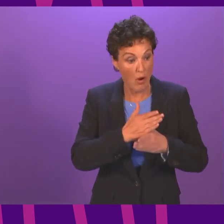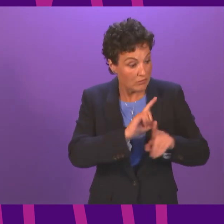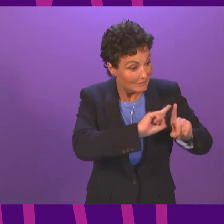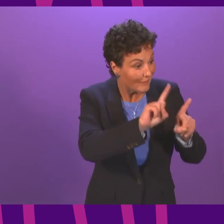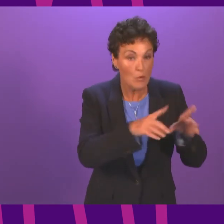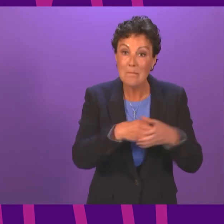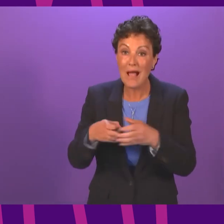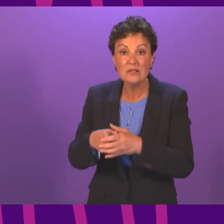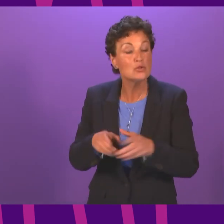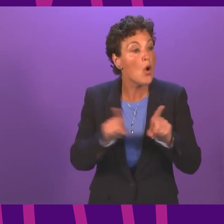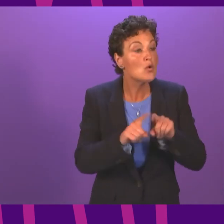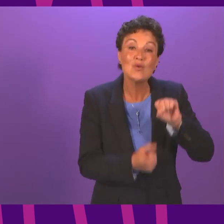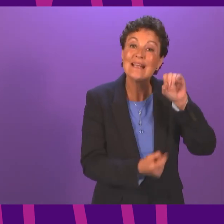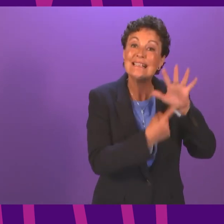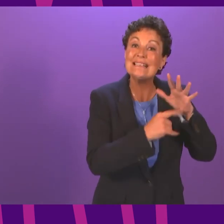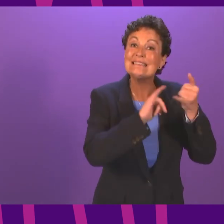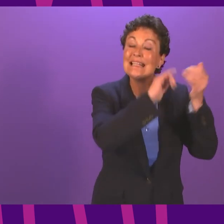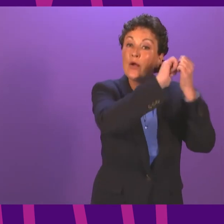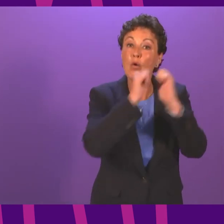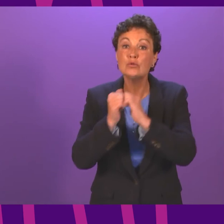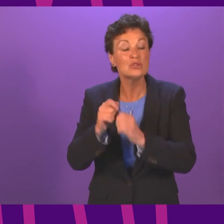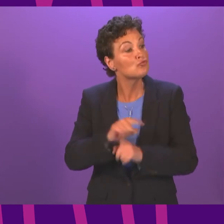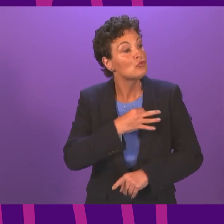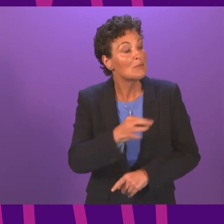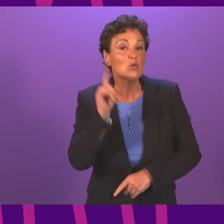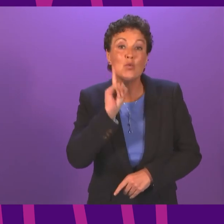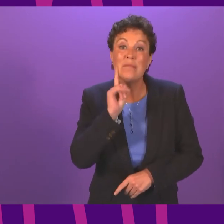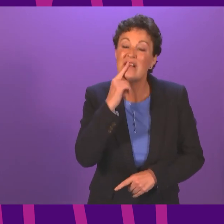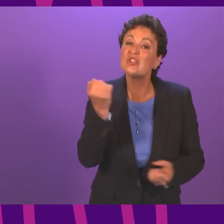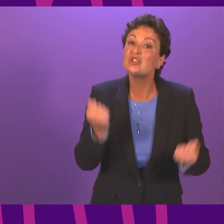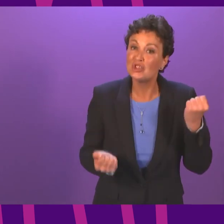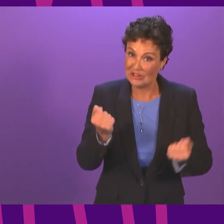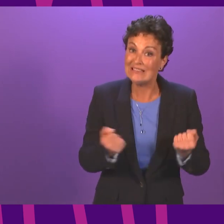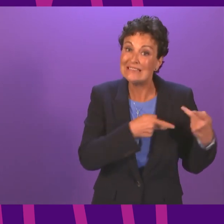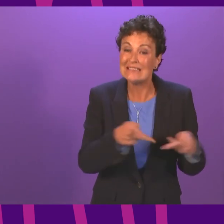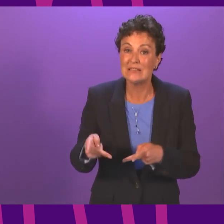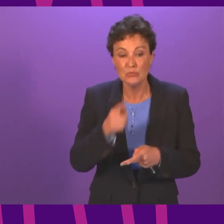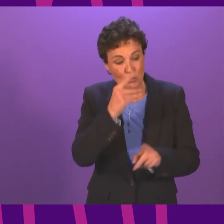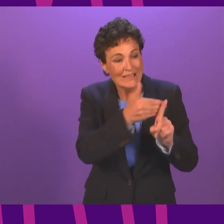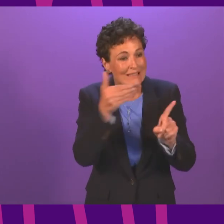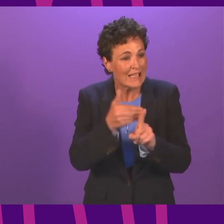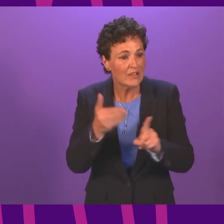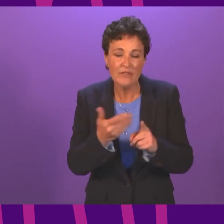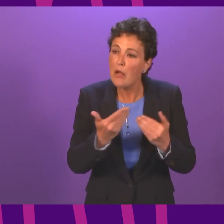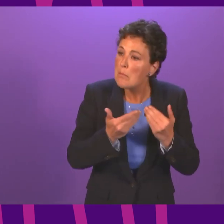stakeholders and others representing women in the justice system to identify further actions that can help ensure that